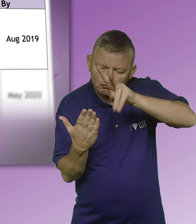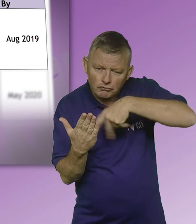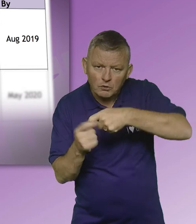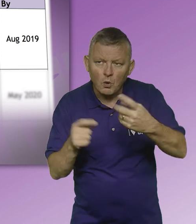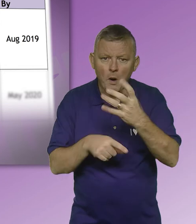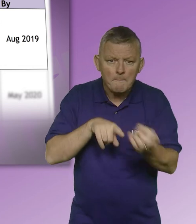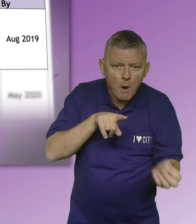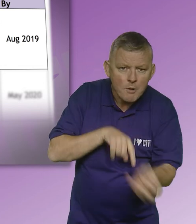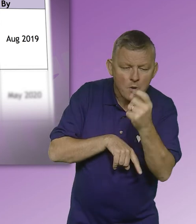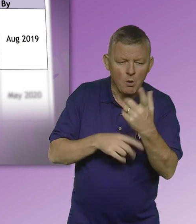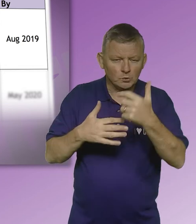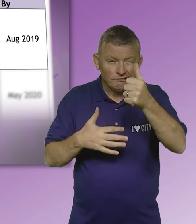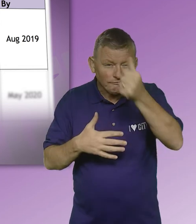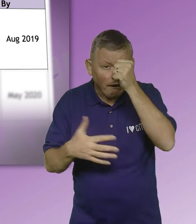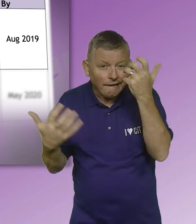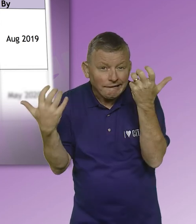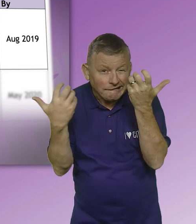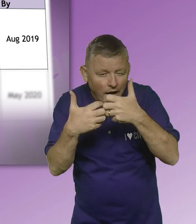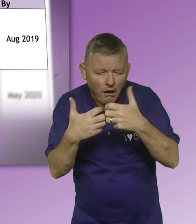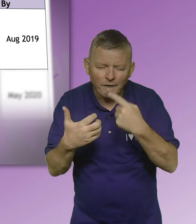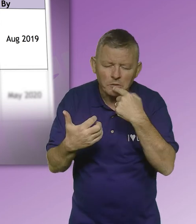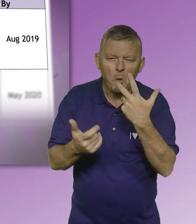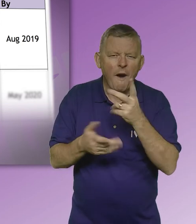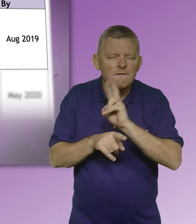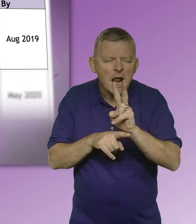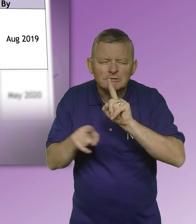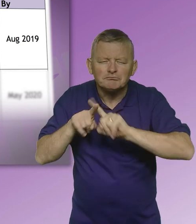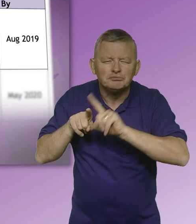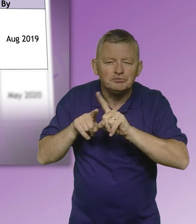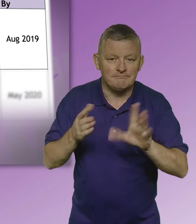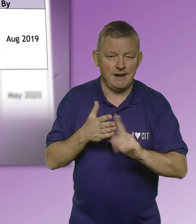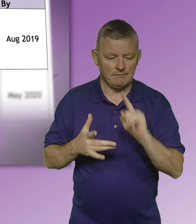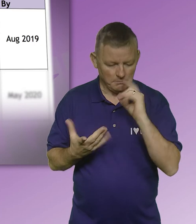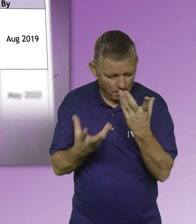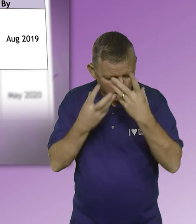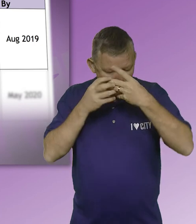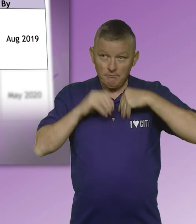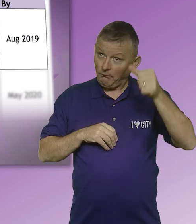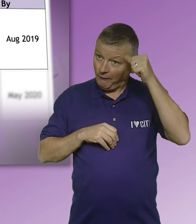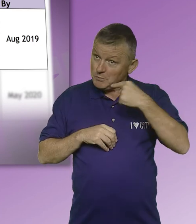vocabulary in advance of classes to better assist them in preparation for in-class student support.